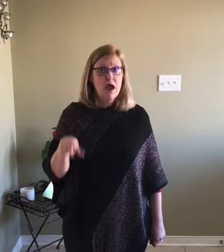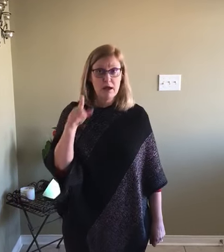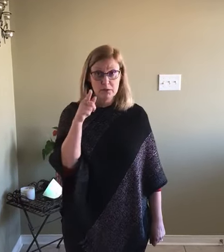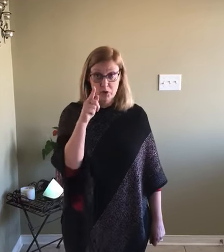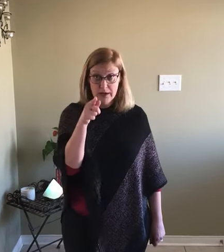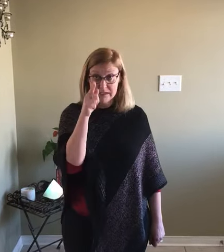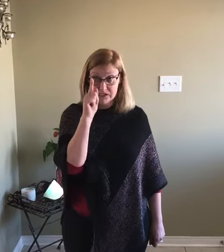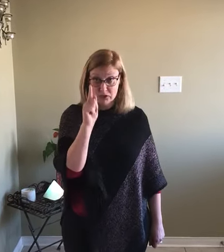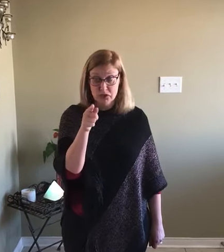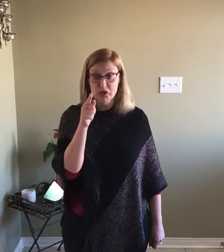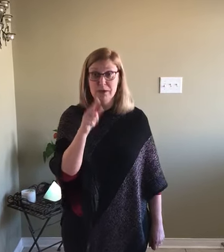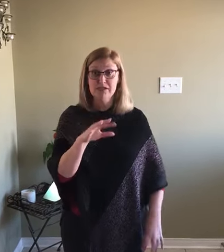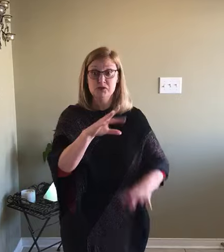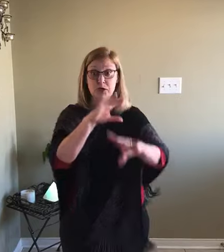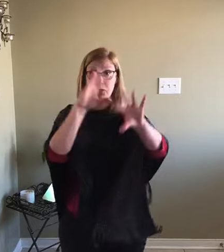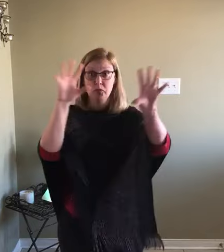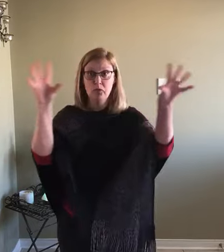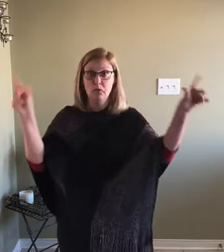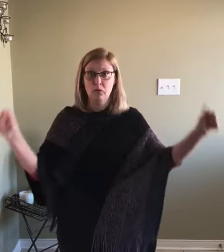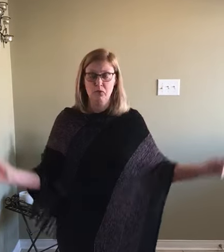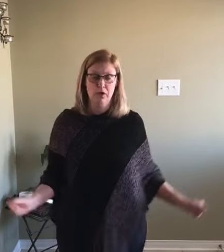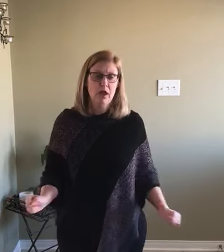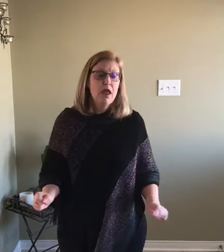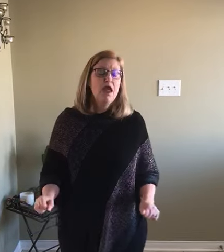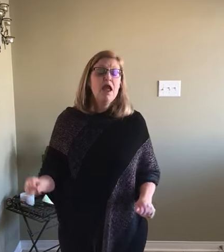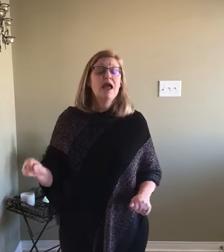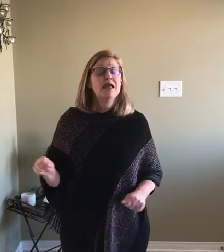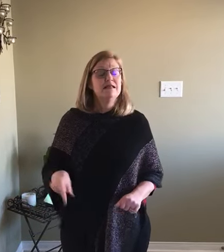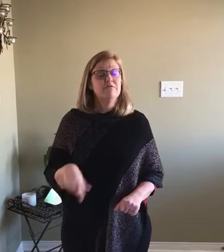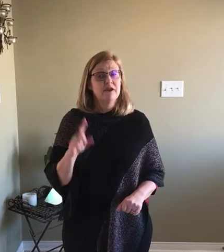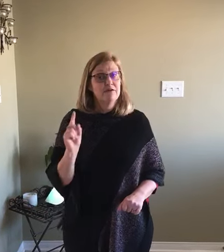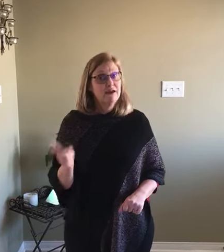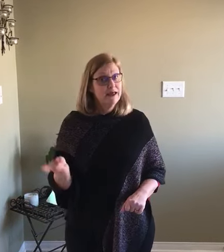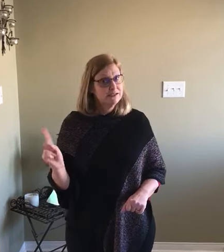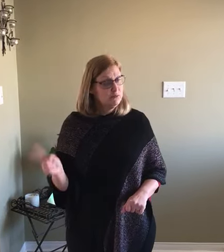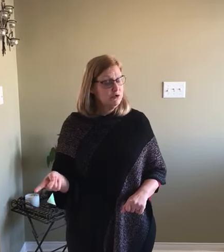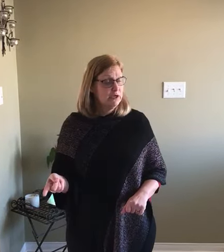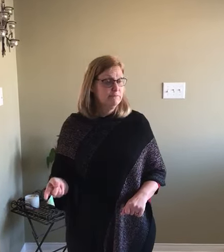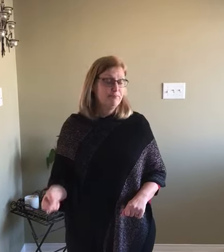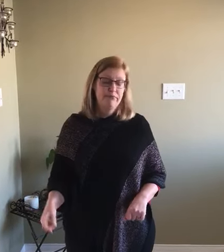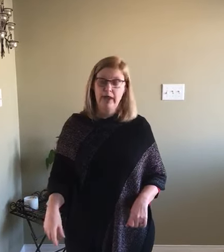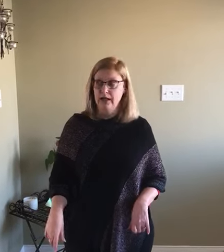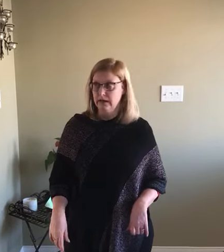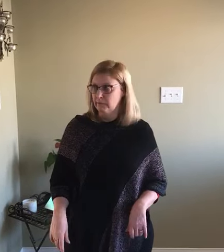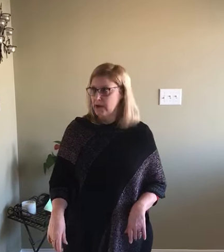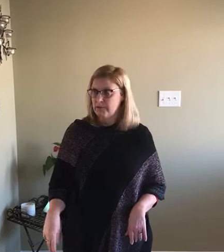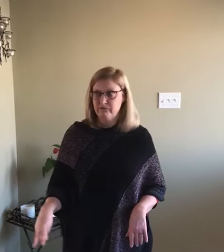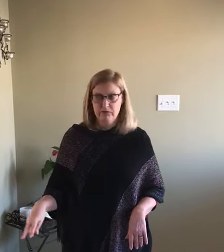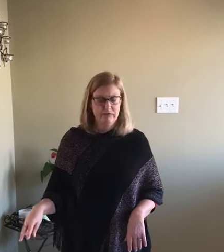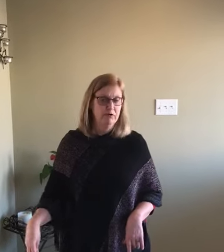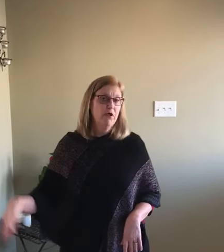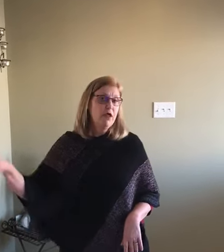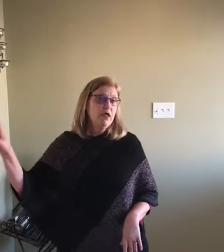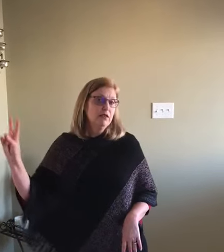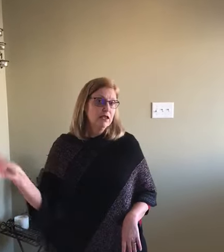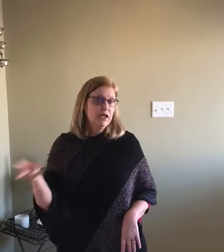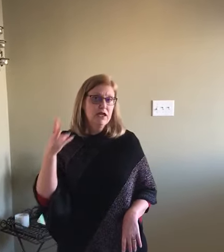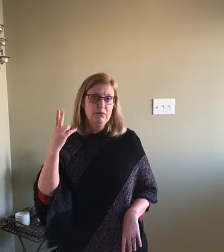I'm going to turn you into a goon. And the very next morning, Little Rabbit Foo-Foo, Little